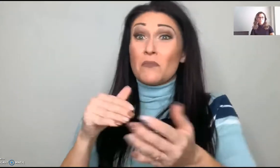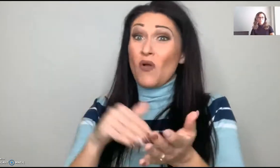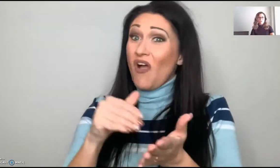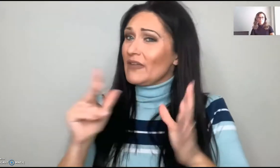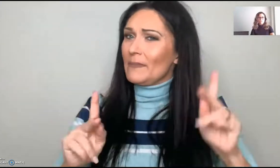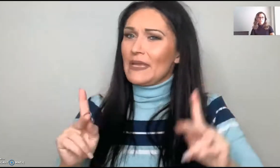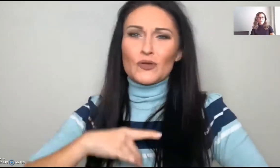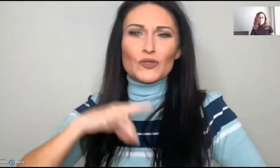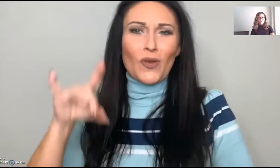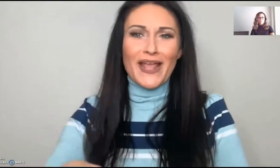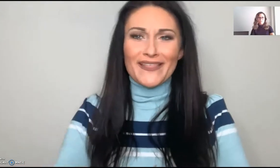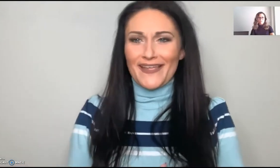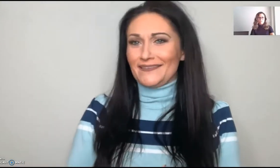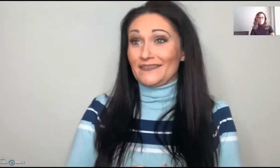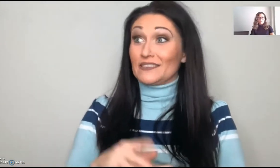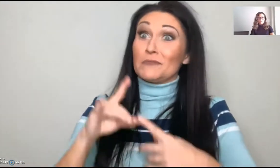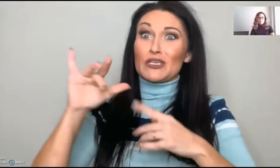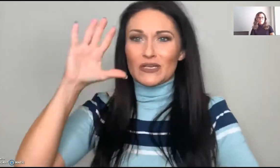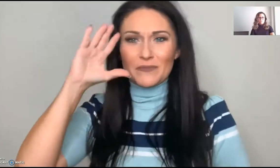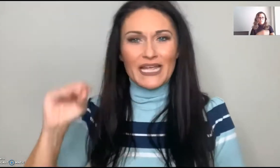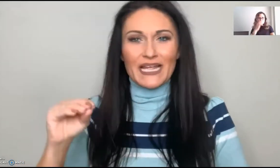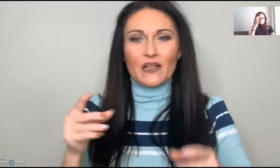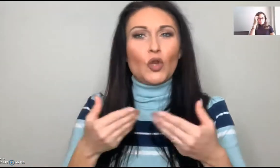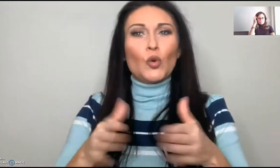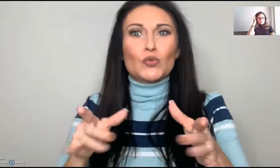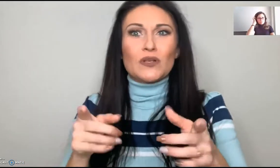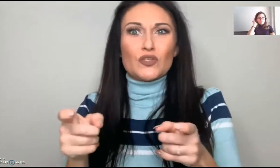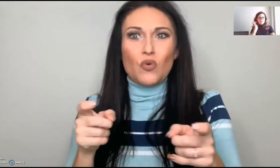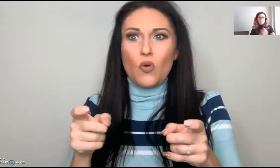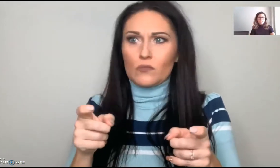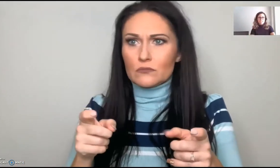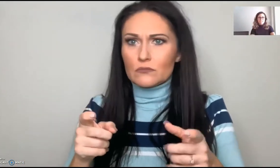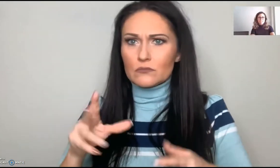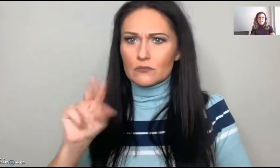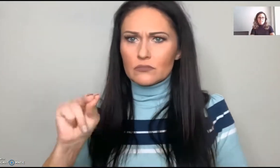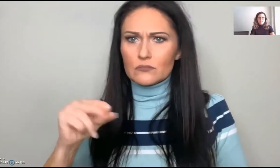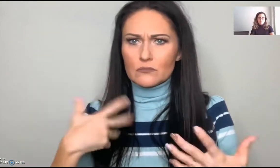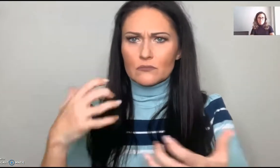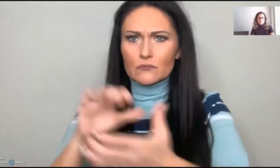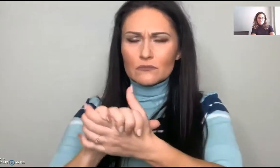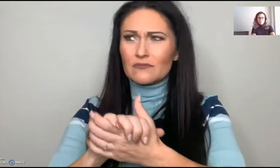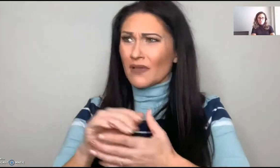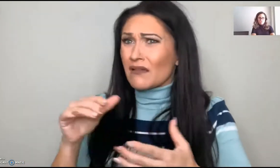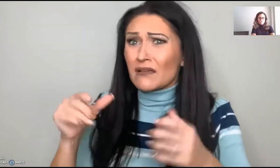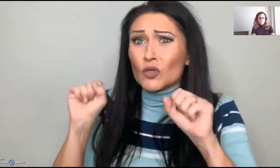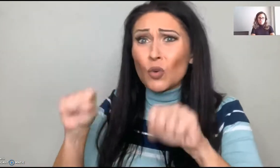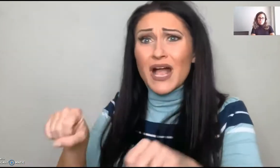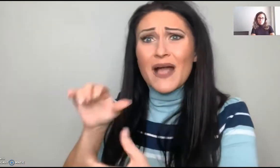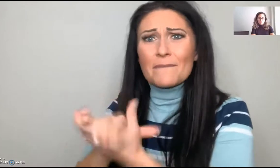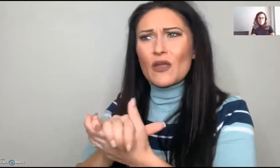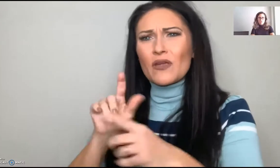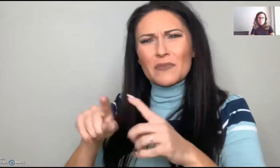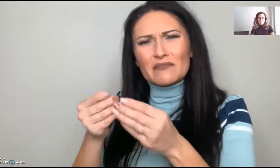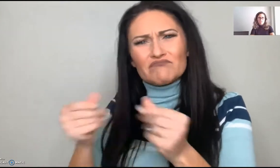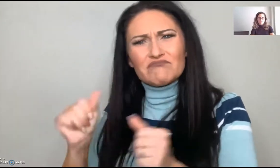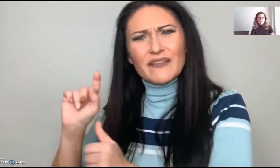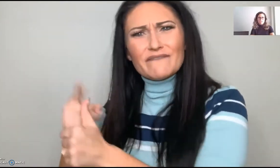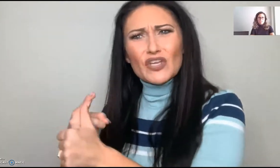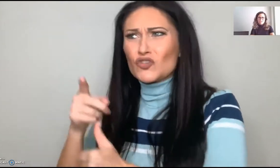you're not married yet, but your partner doesn't like that. Like men who are controlling and say, I want to get married. Yeah,